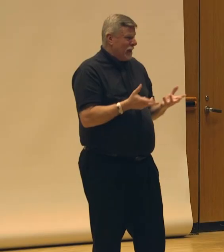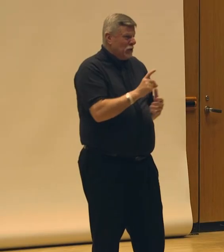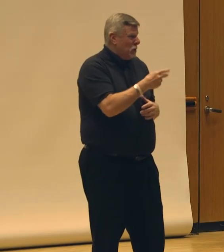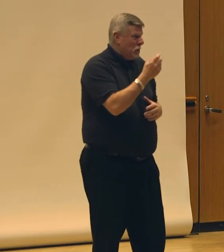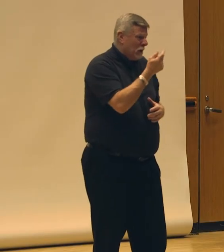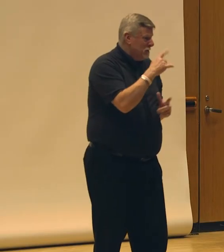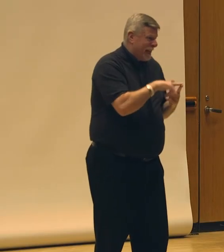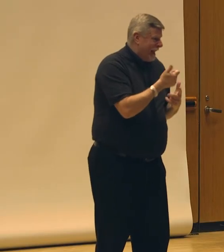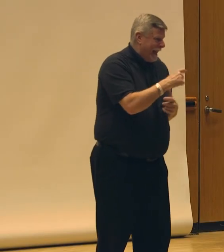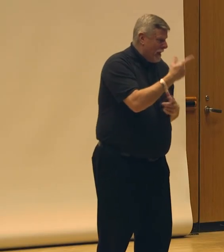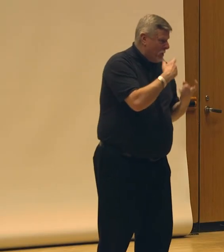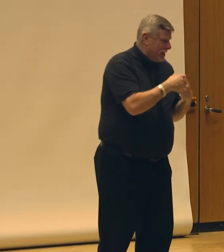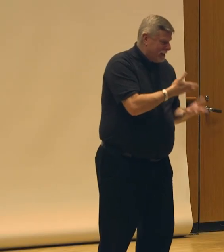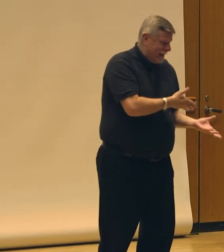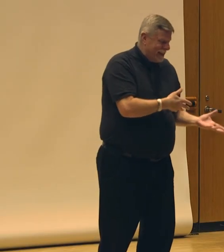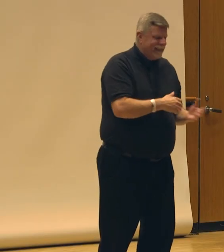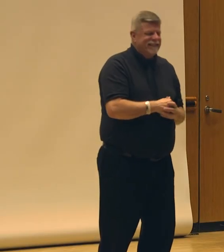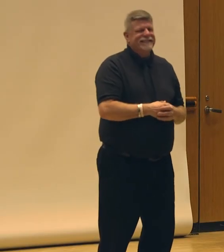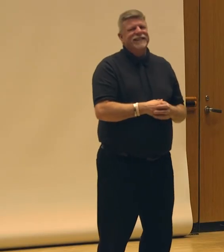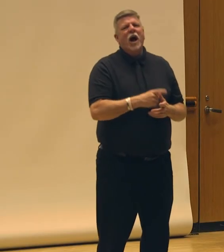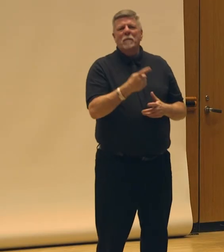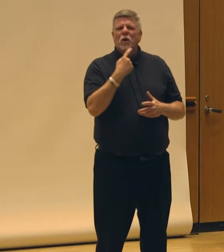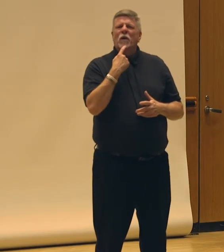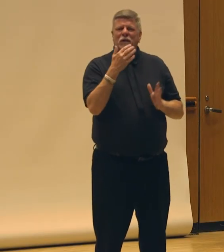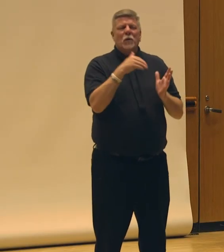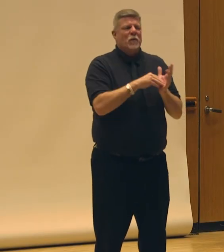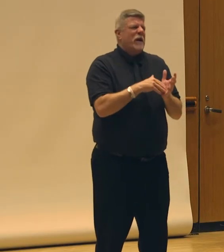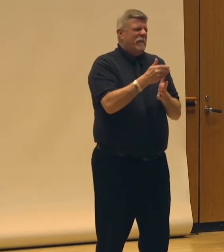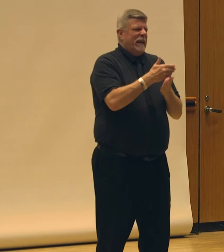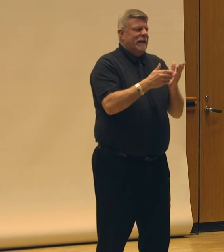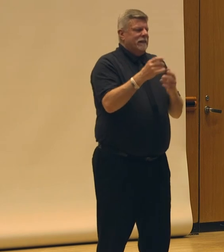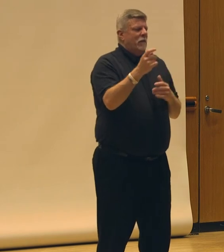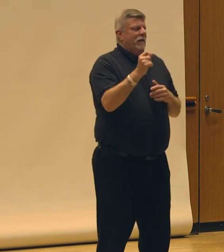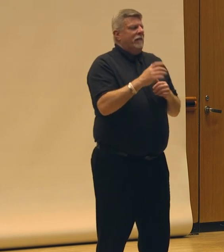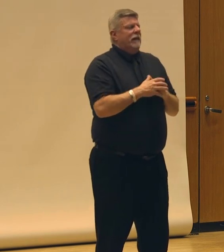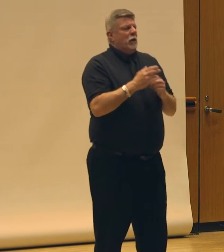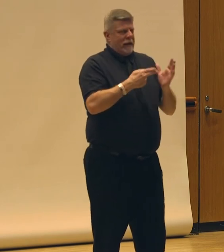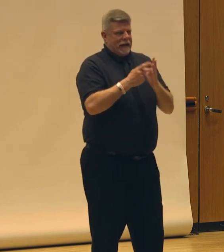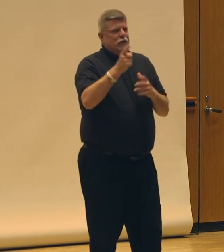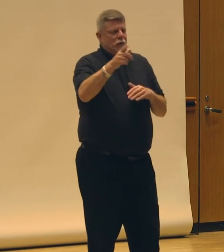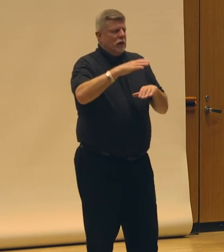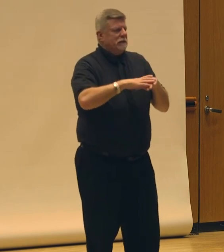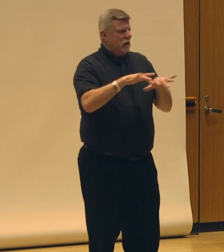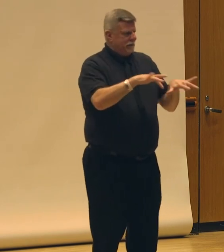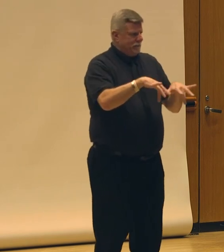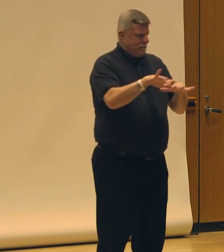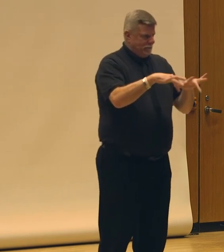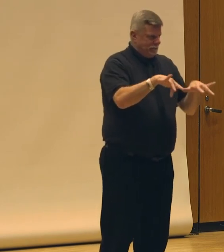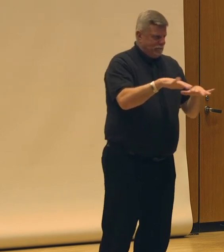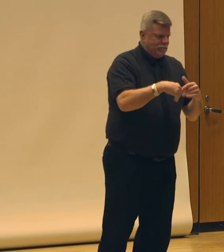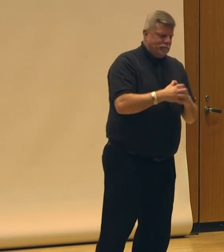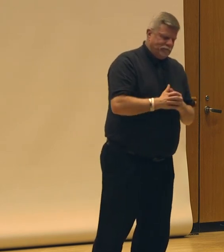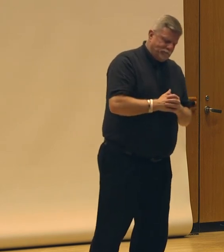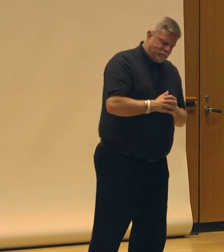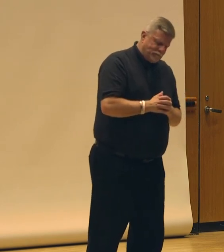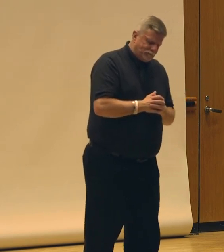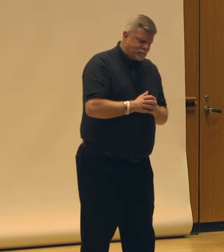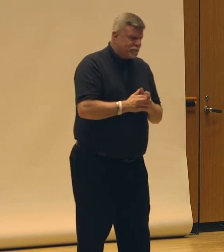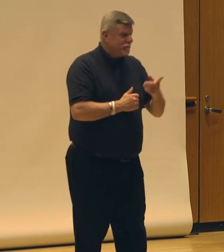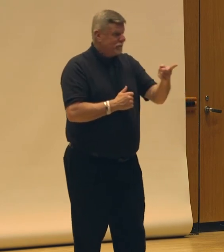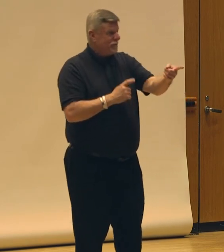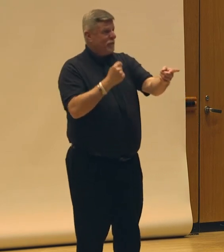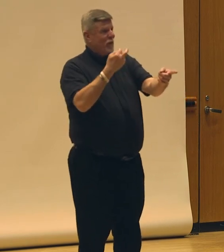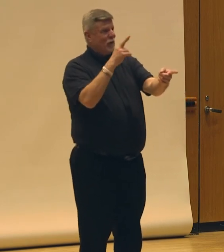Sure. I'm just going to repeat some of it to make sure it's audible, which is our friend Theresa